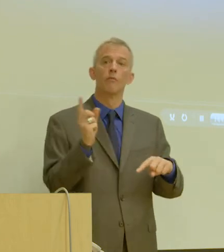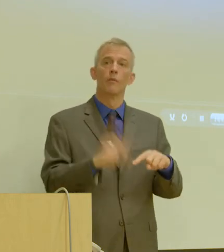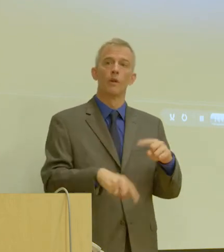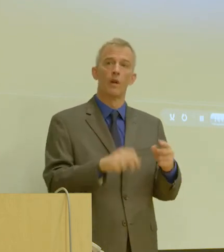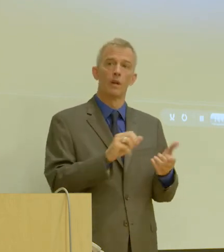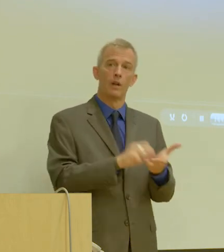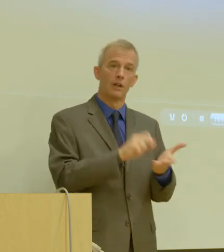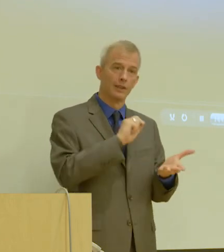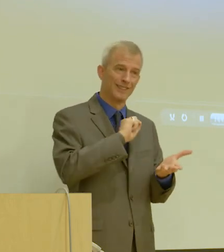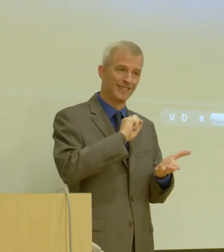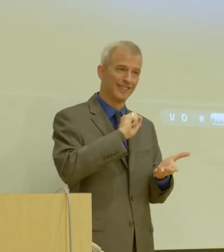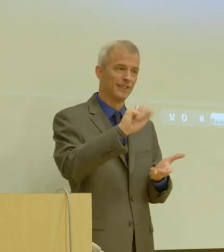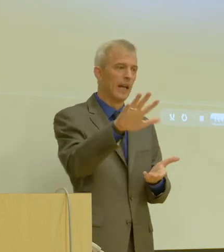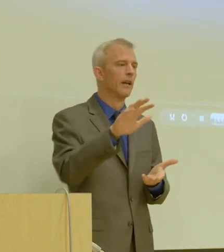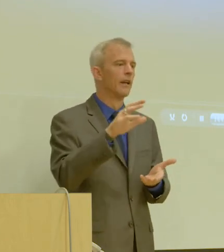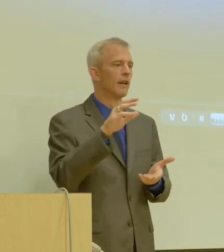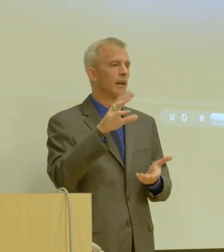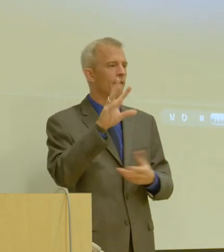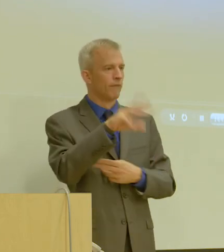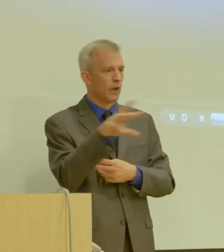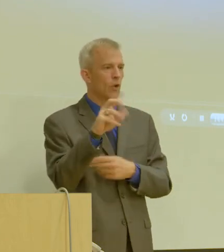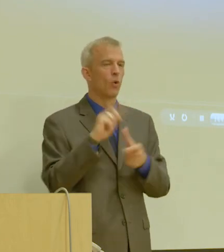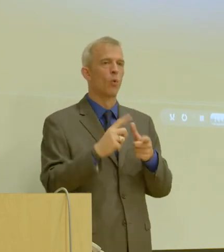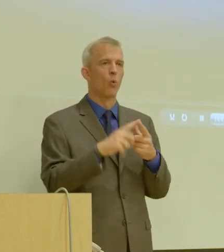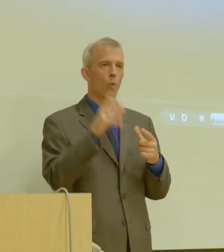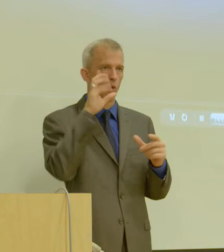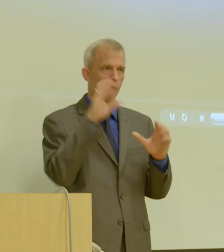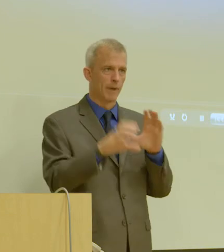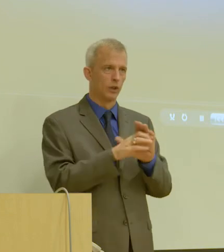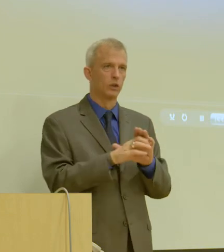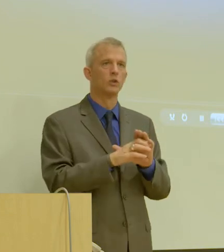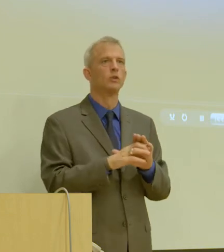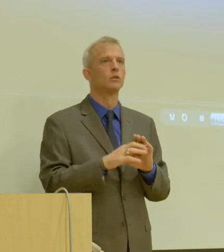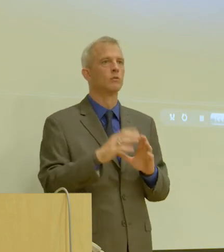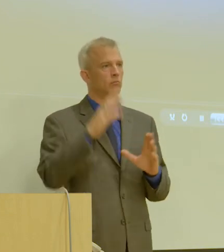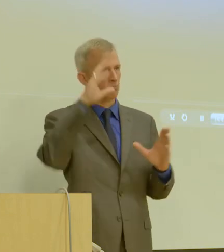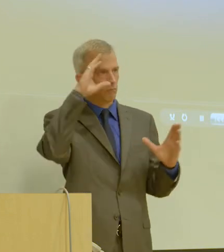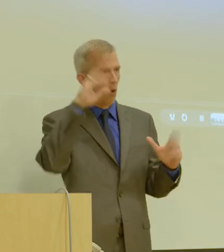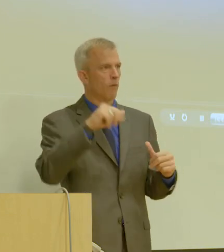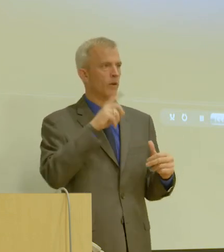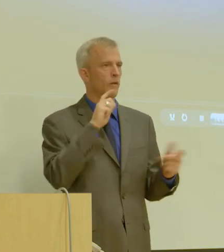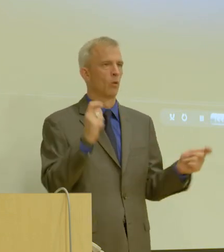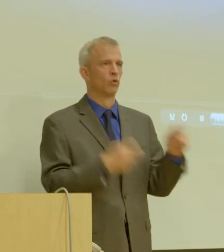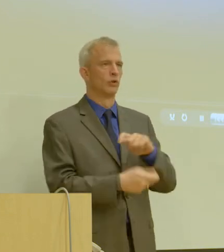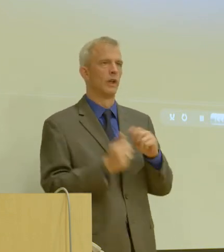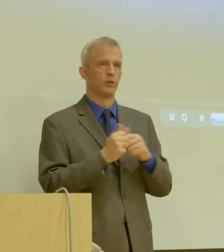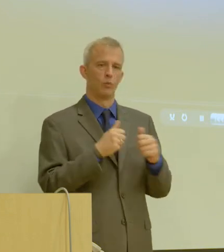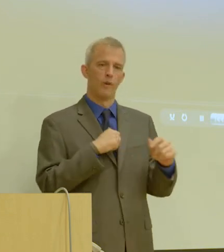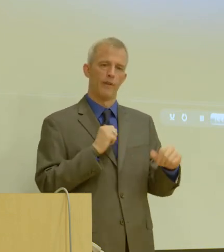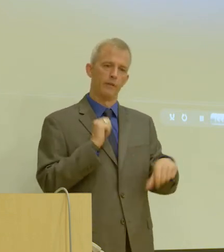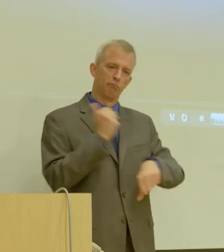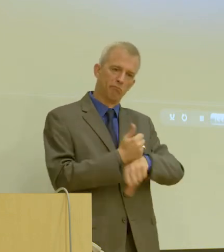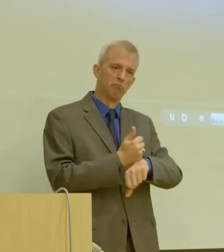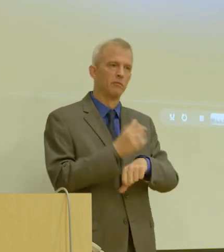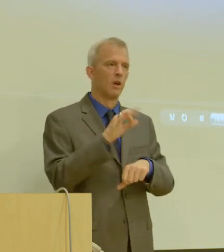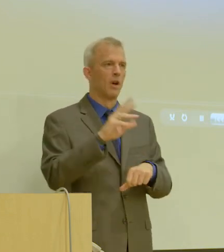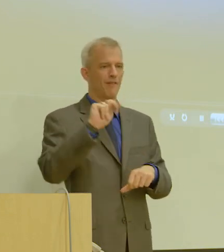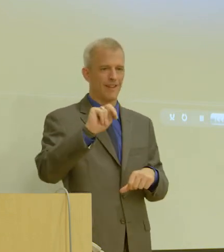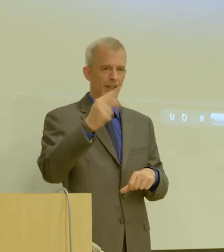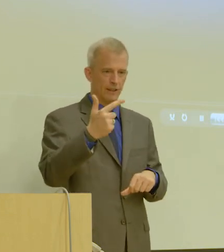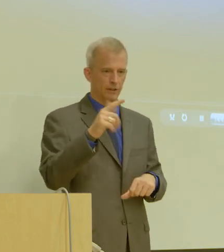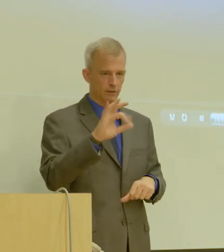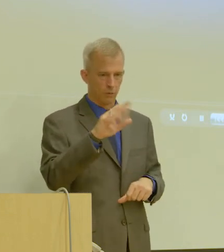pictures to text to 911. Hopefully that will change with the implementation of Next Generation 911. You cannot send